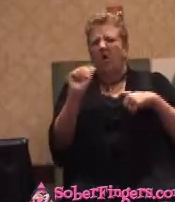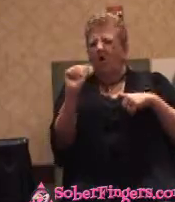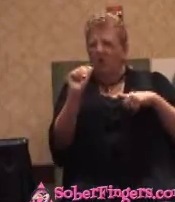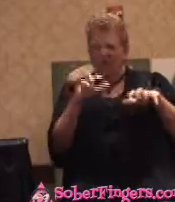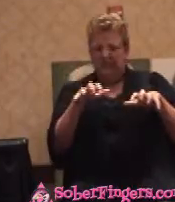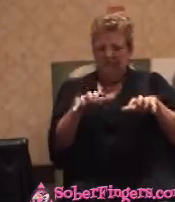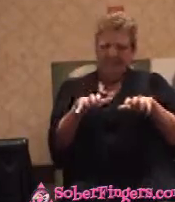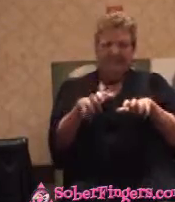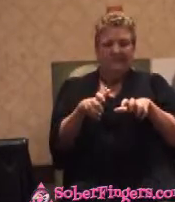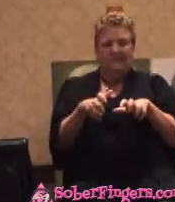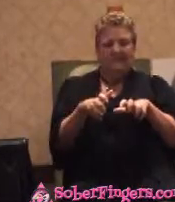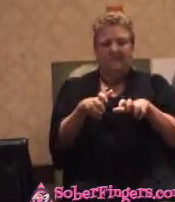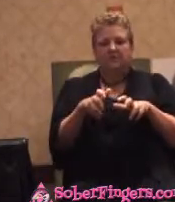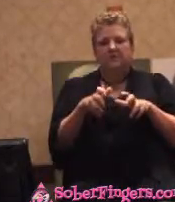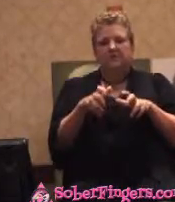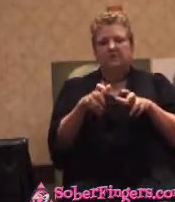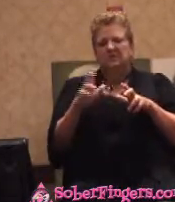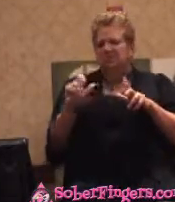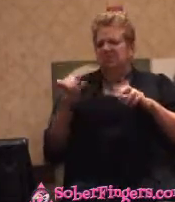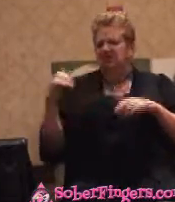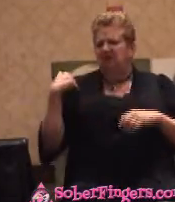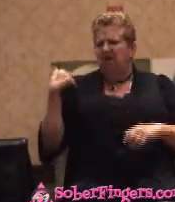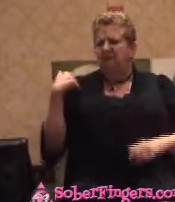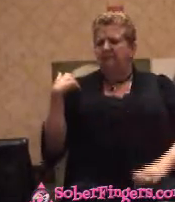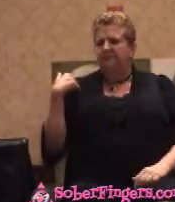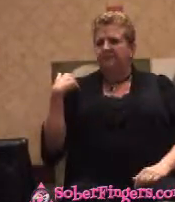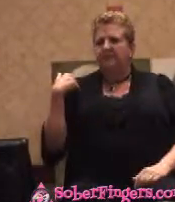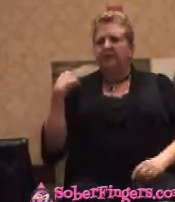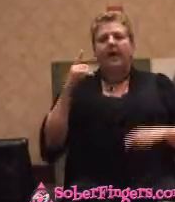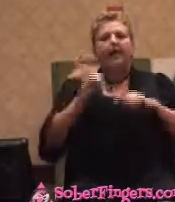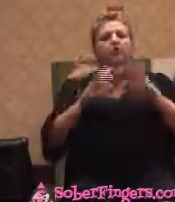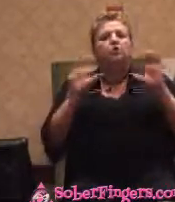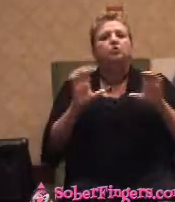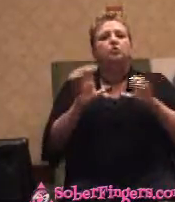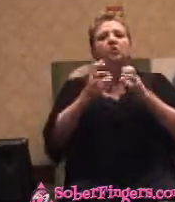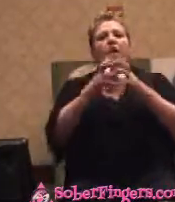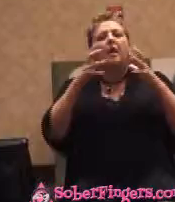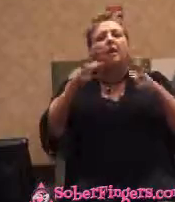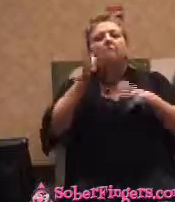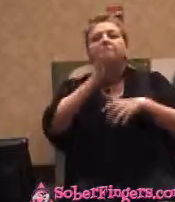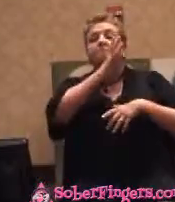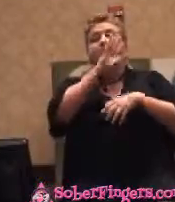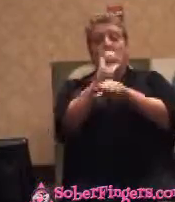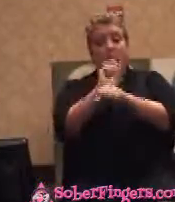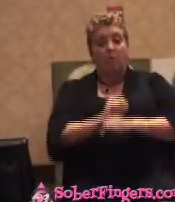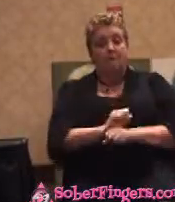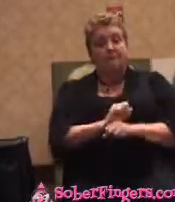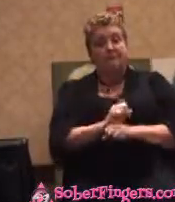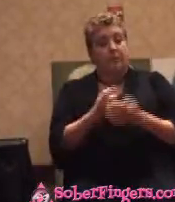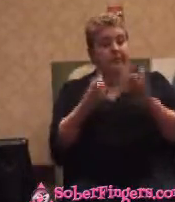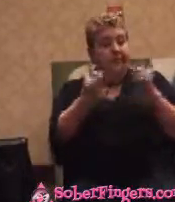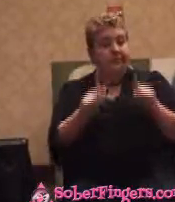kind of in his pride and was unable to do a lot of the farm work. So I grew up,